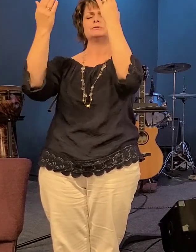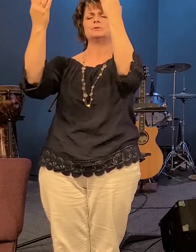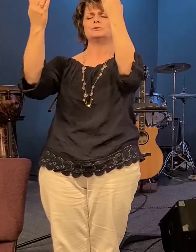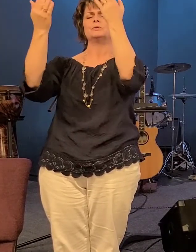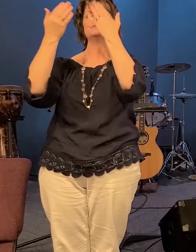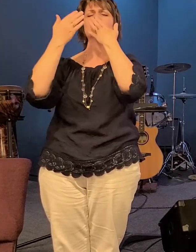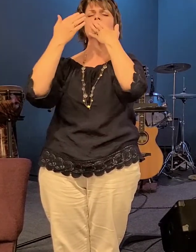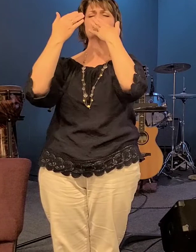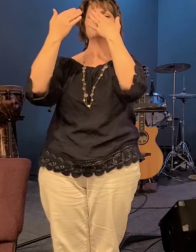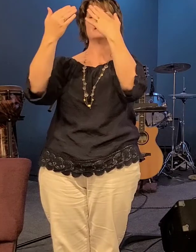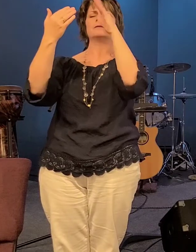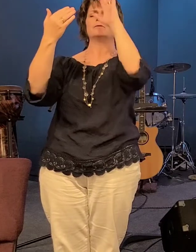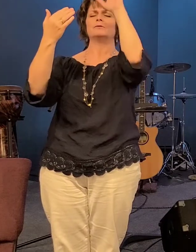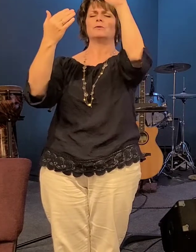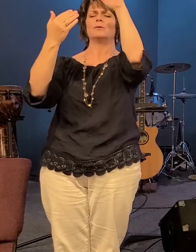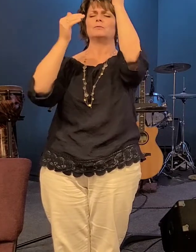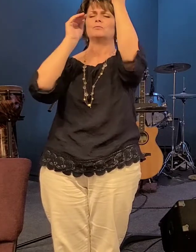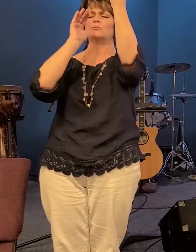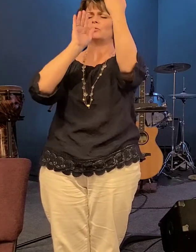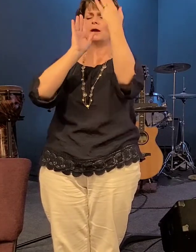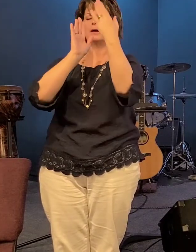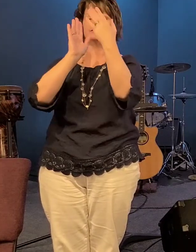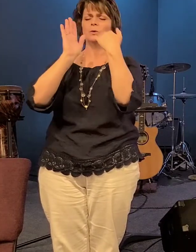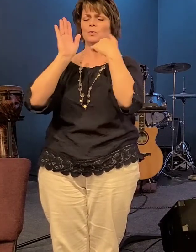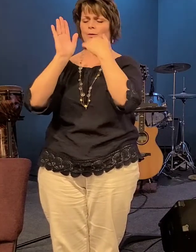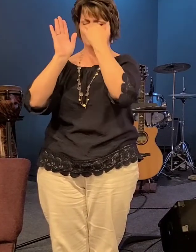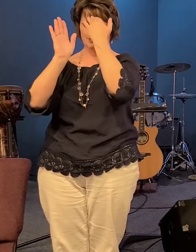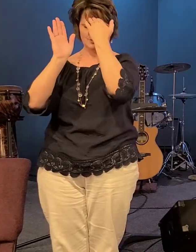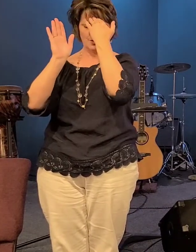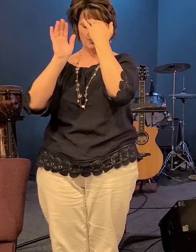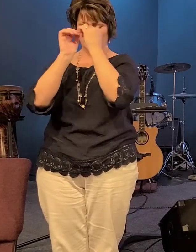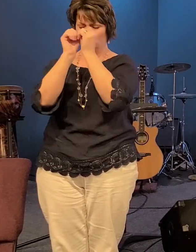we know that we've been with you today